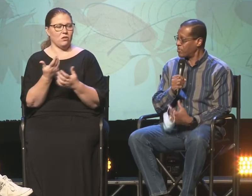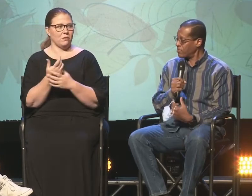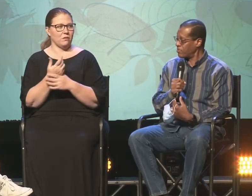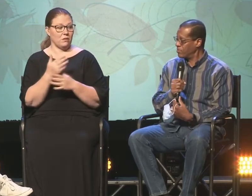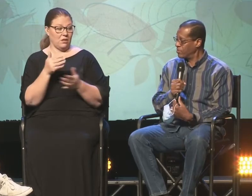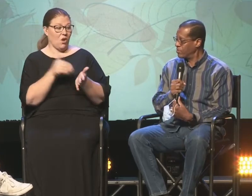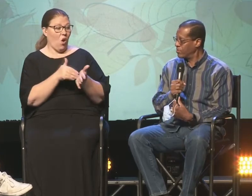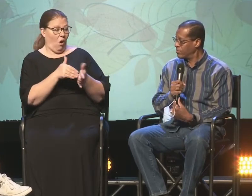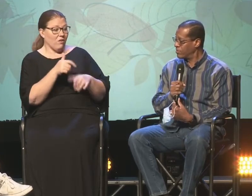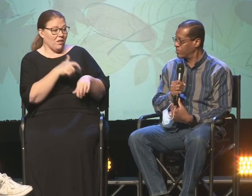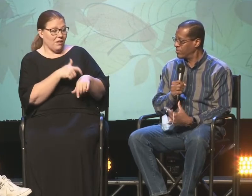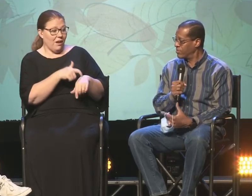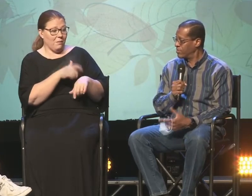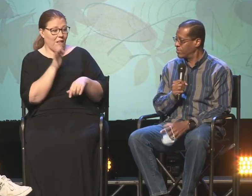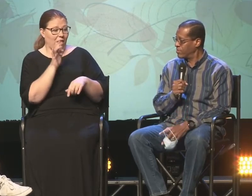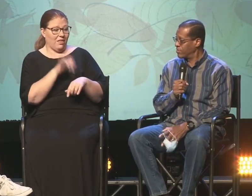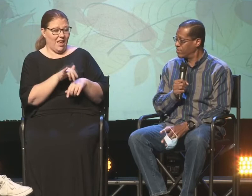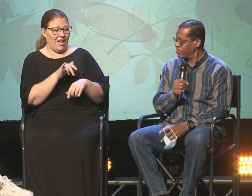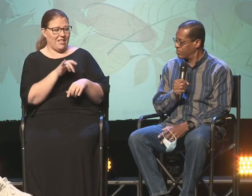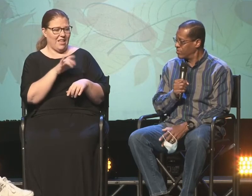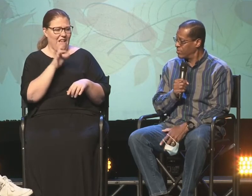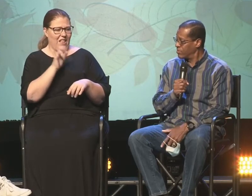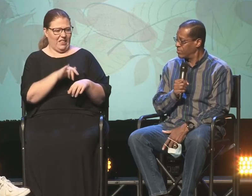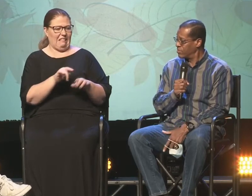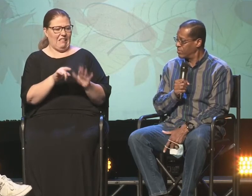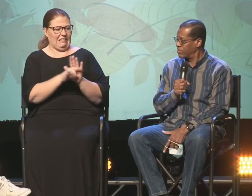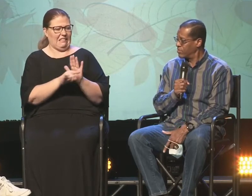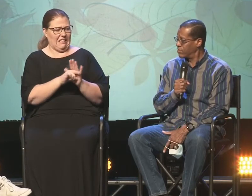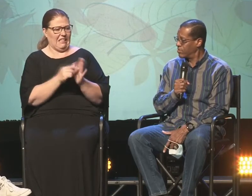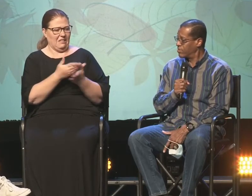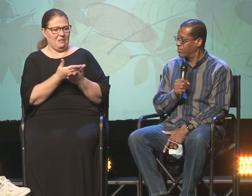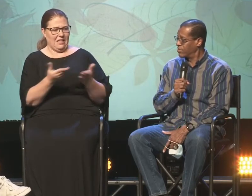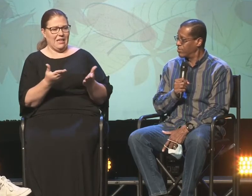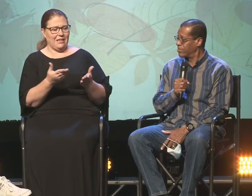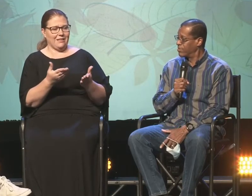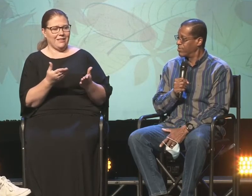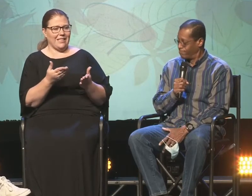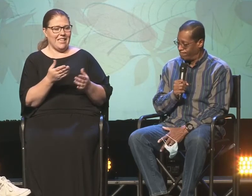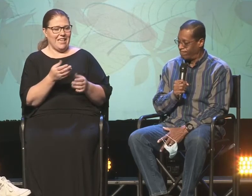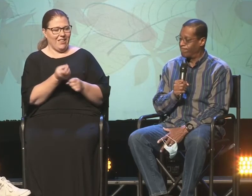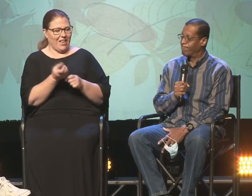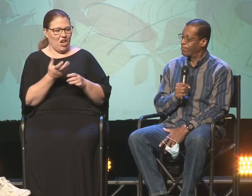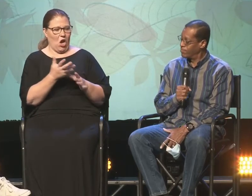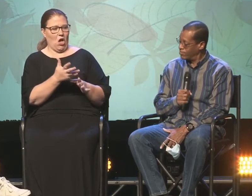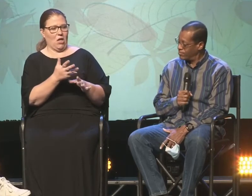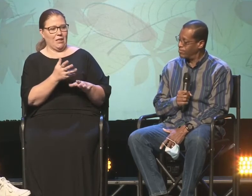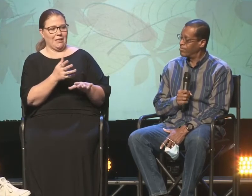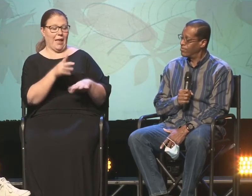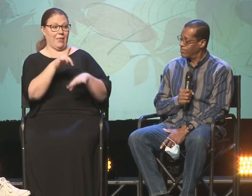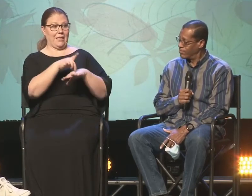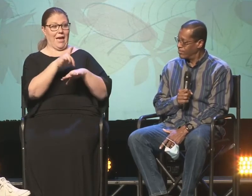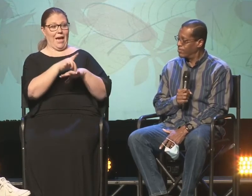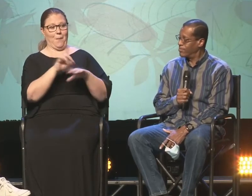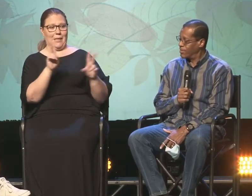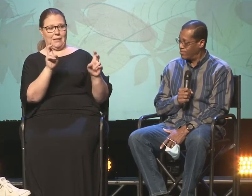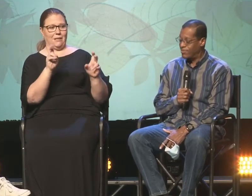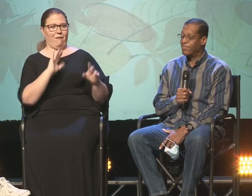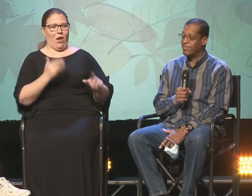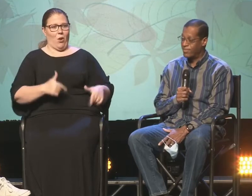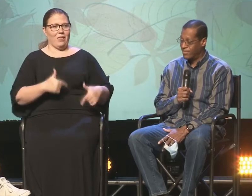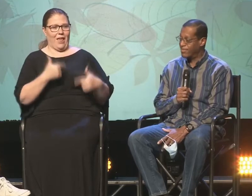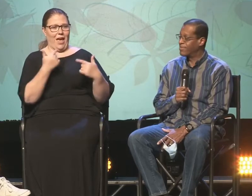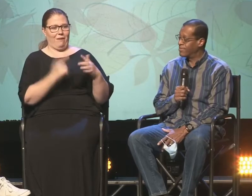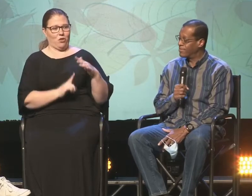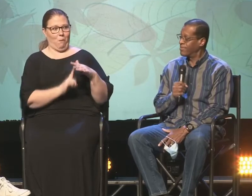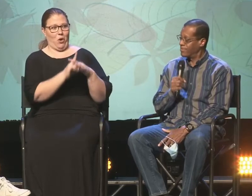Oftentimes it is those antagonisms that give room for like the diamonds of our lives to emerge, right? Like